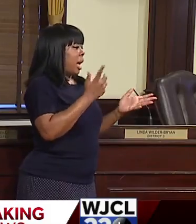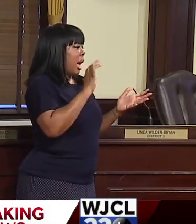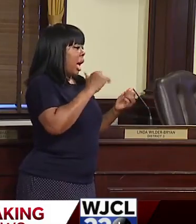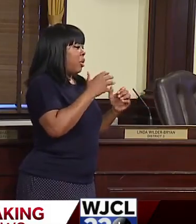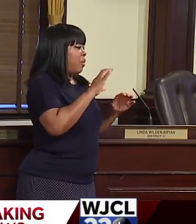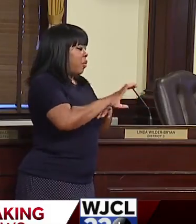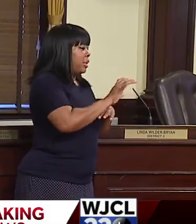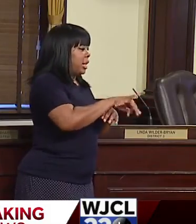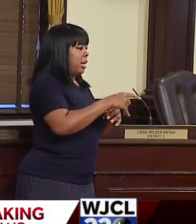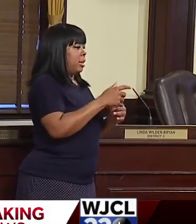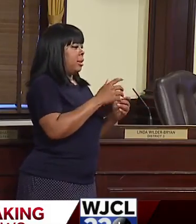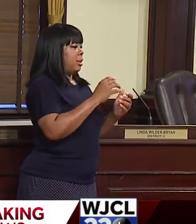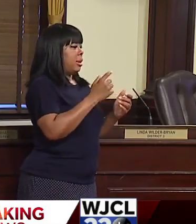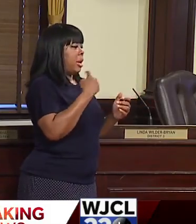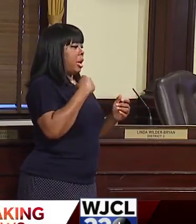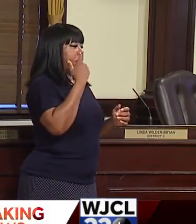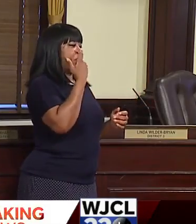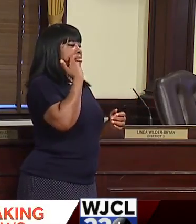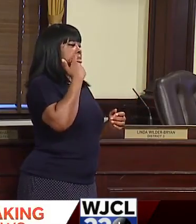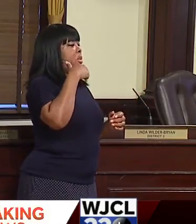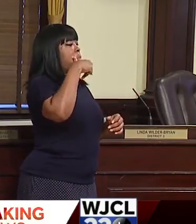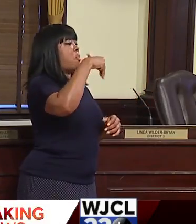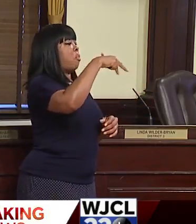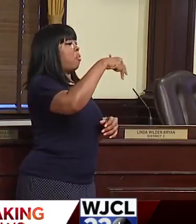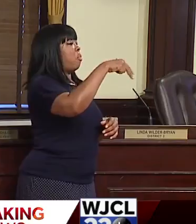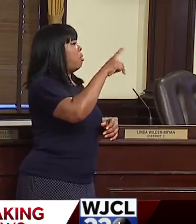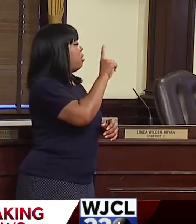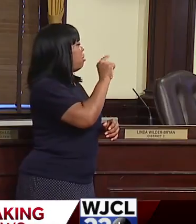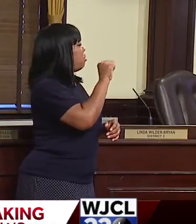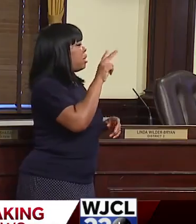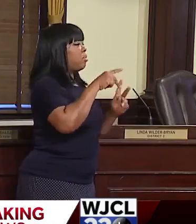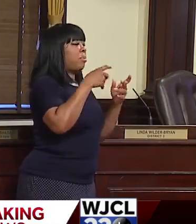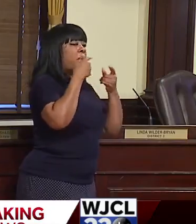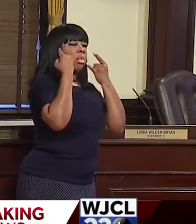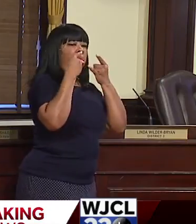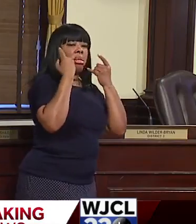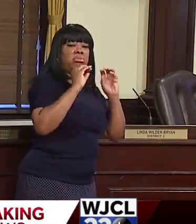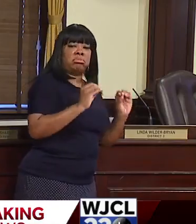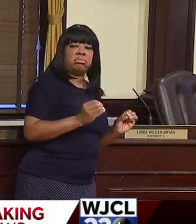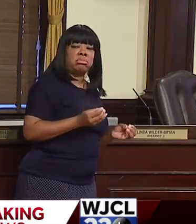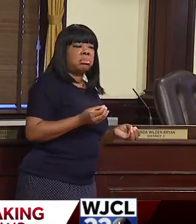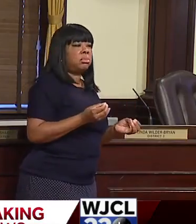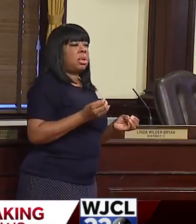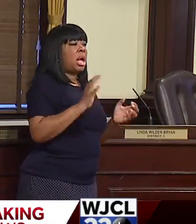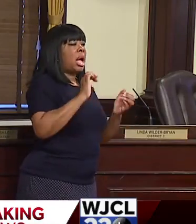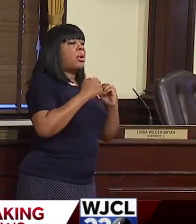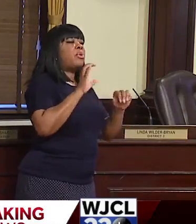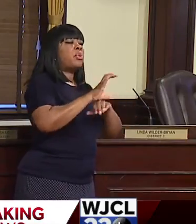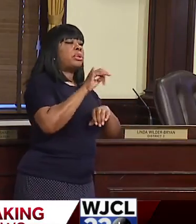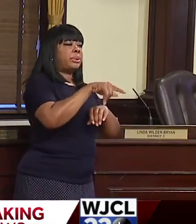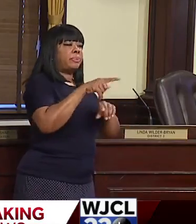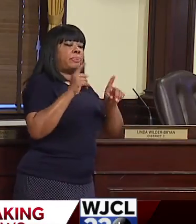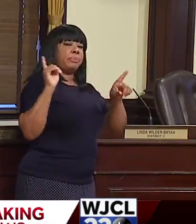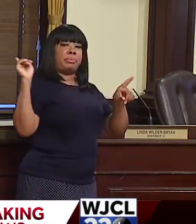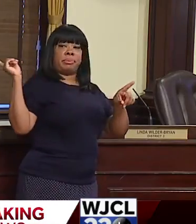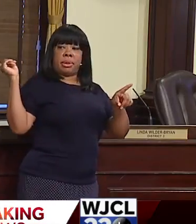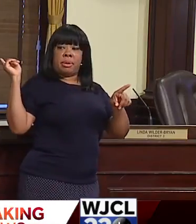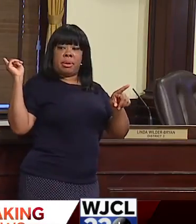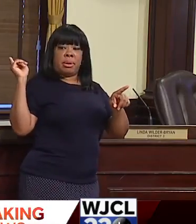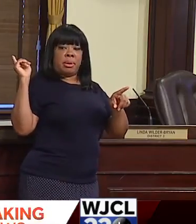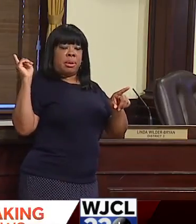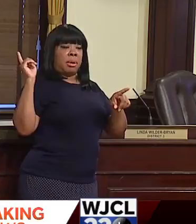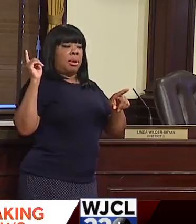enforcement enforcement of this. From what I've seen, it seems like our citizens are getting it.